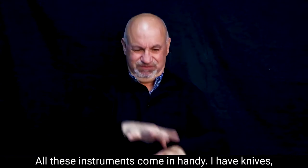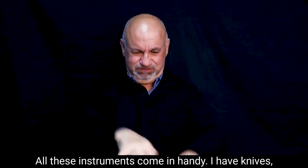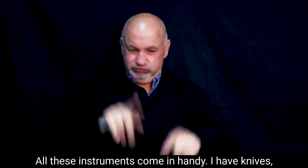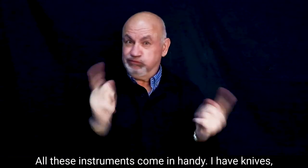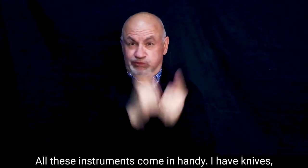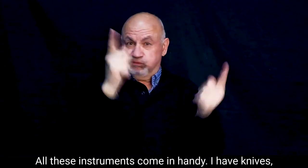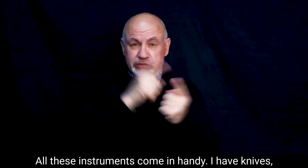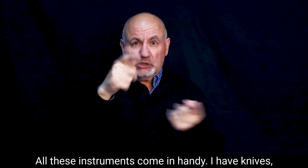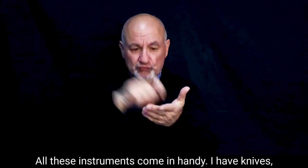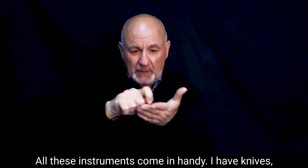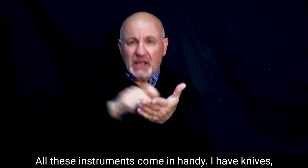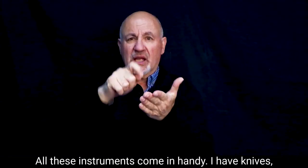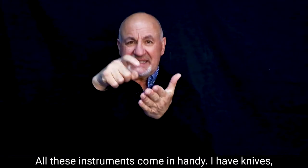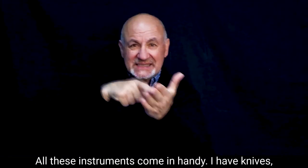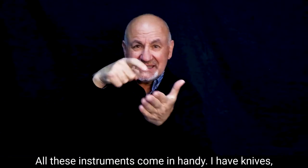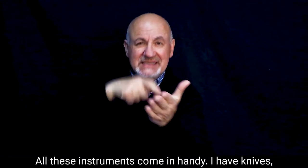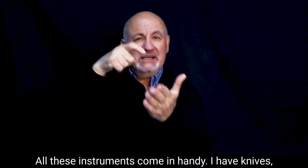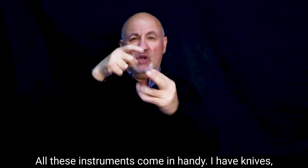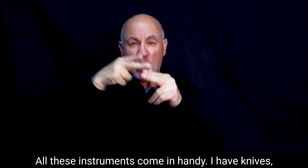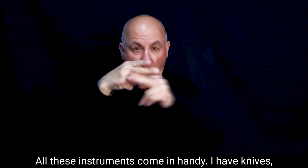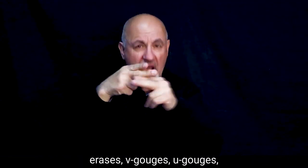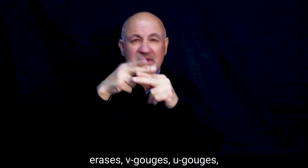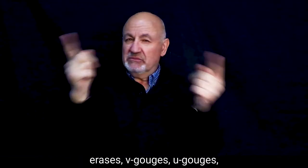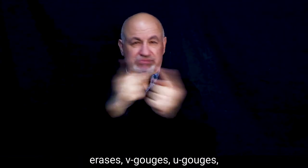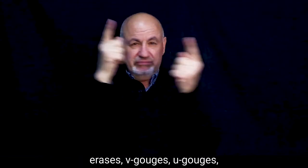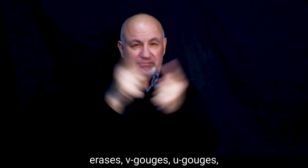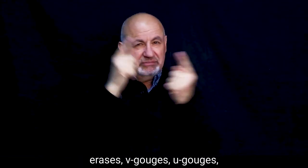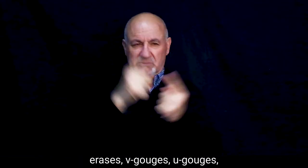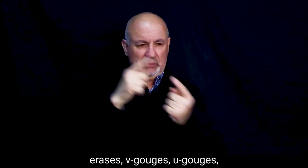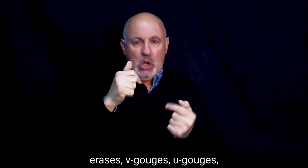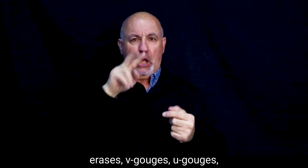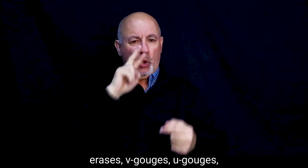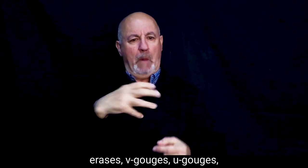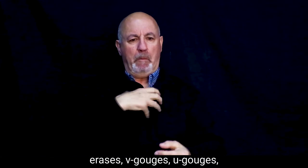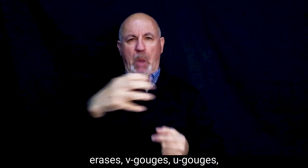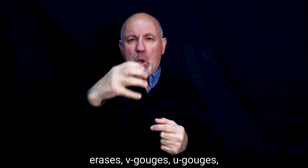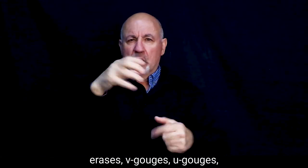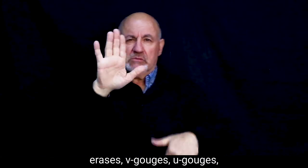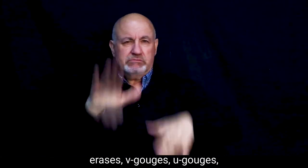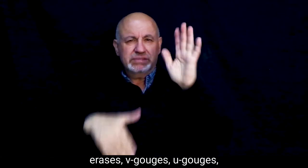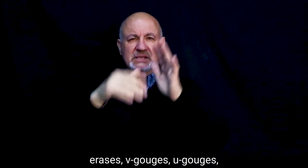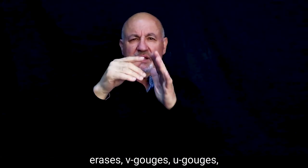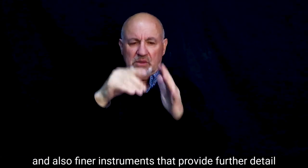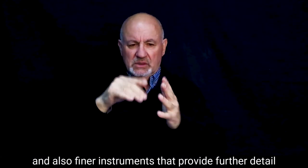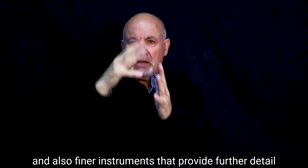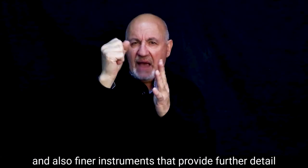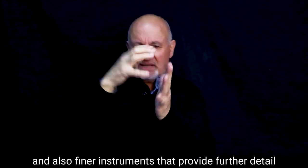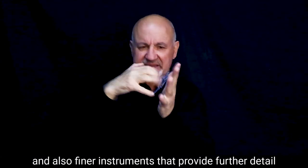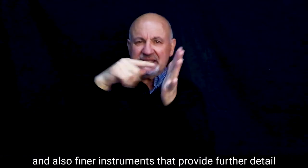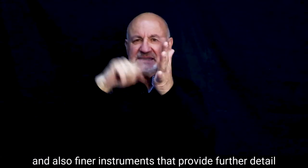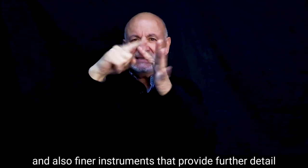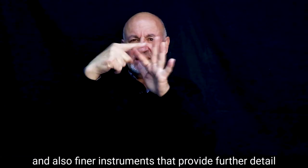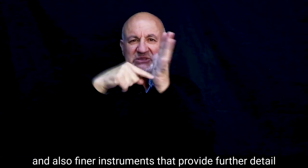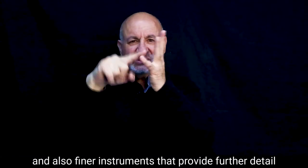All these instruments come in handy. I have knives, erasers, V-gouges, U-gouges and also